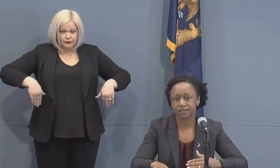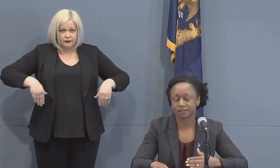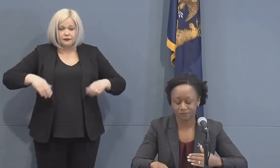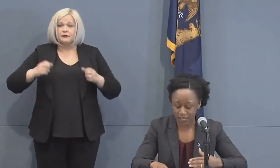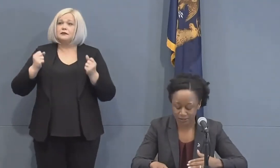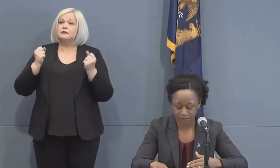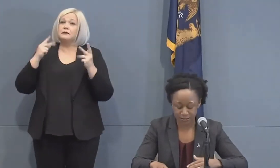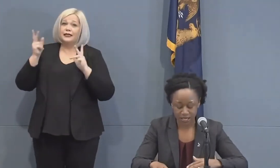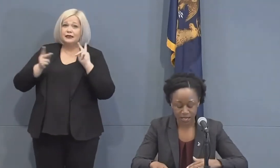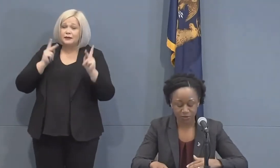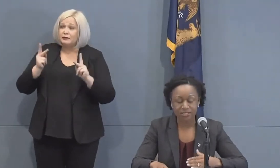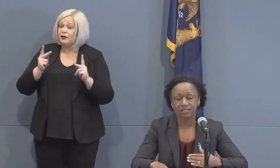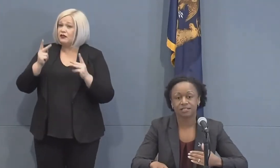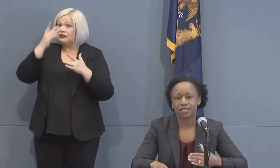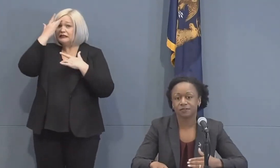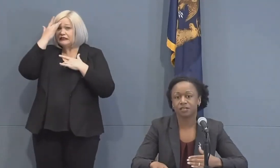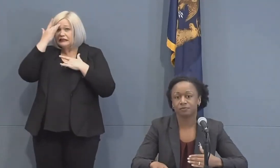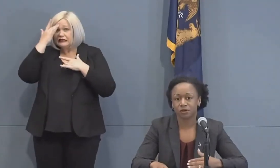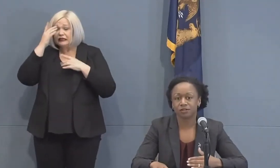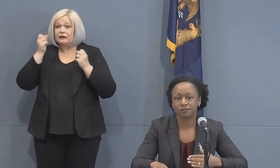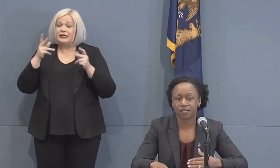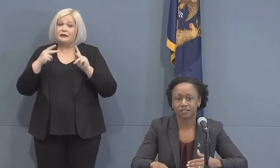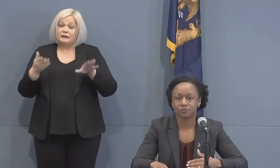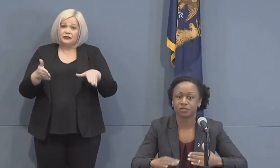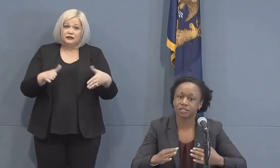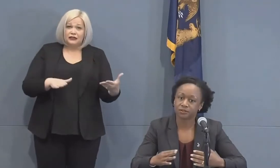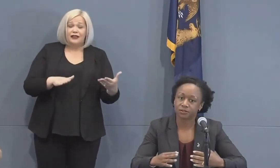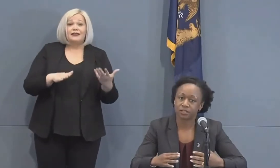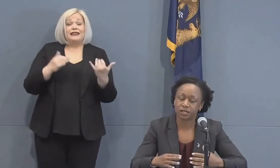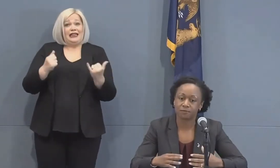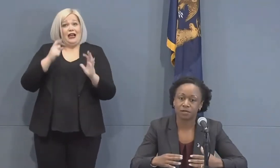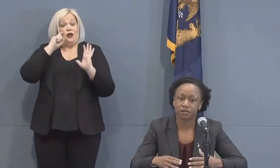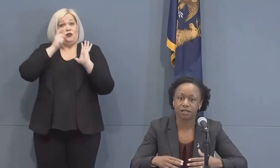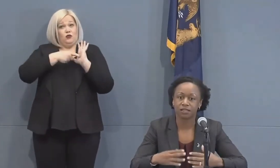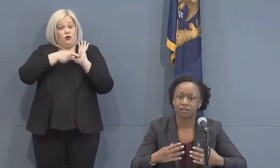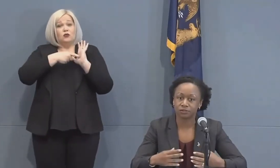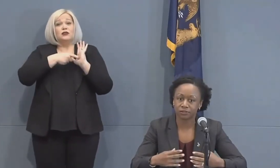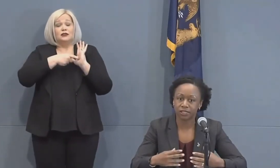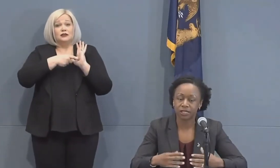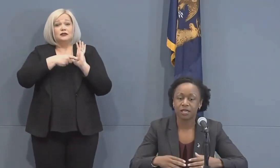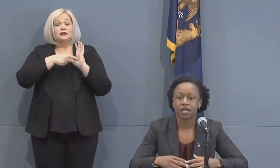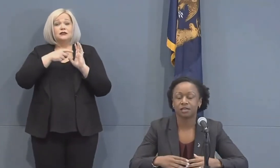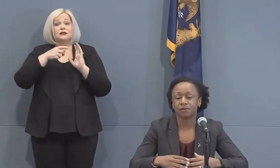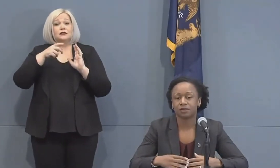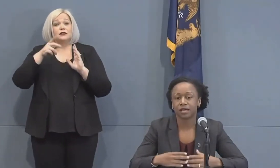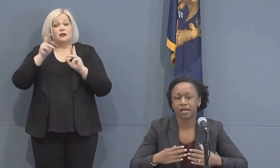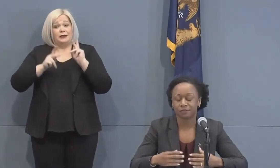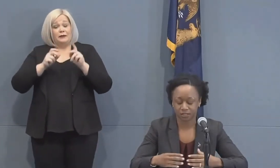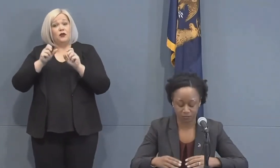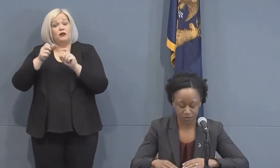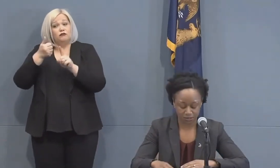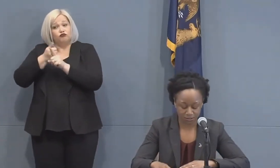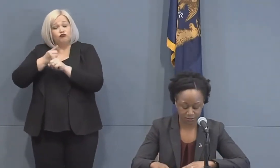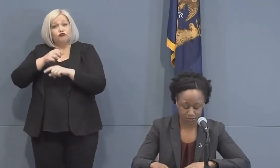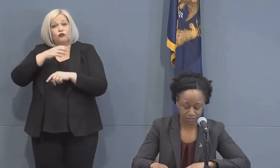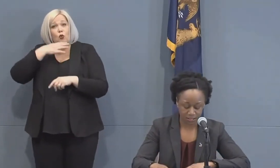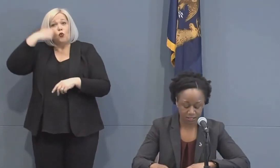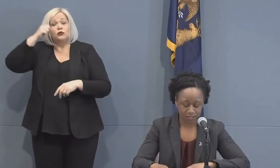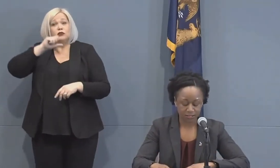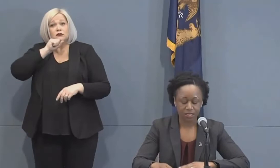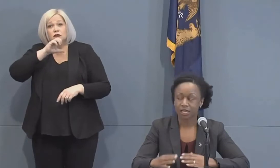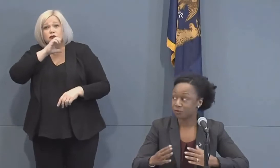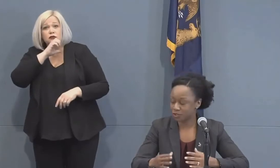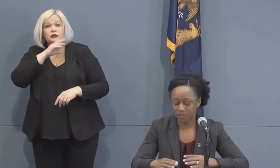cases and of deaths. And we see a significant burden of cases, particularly among the elderly and among African Americans.